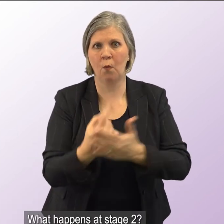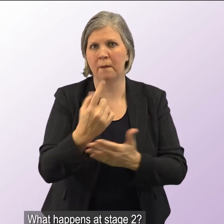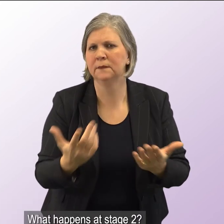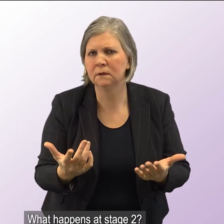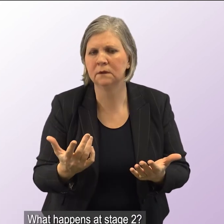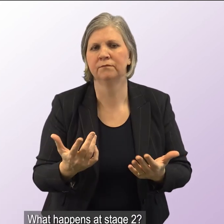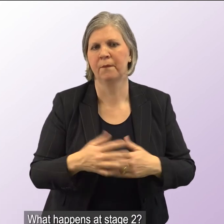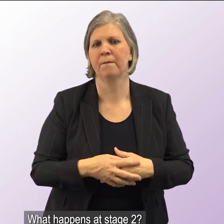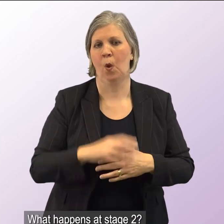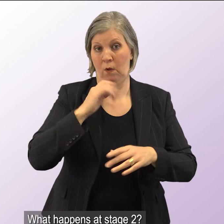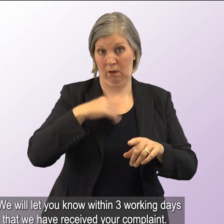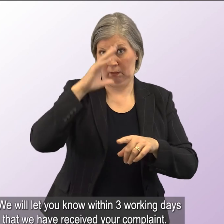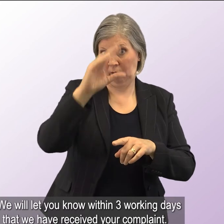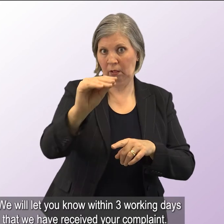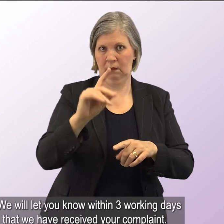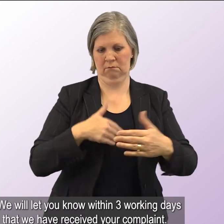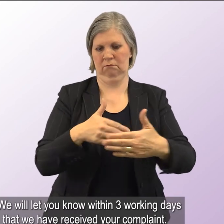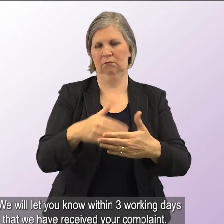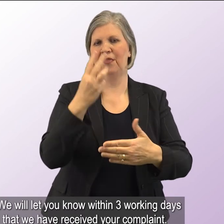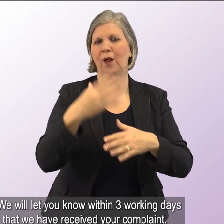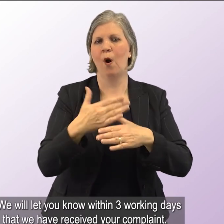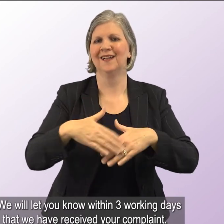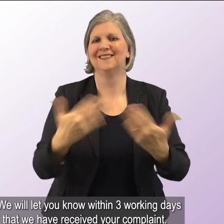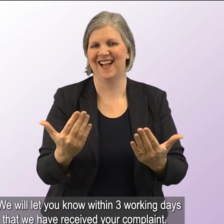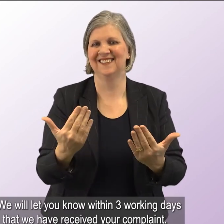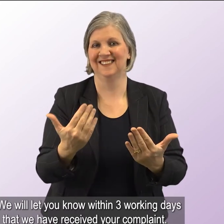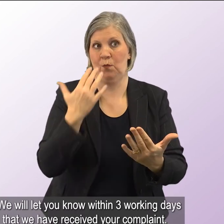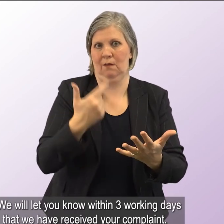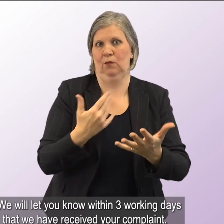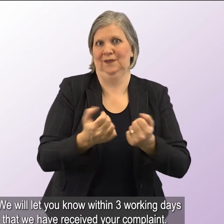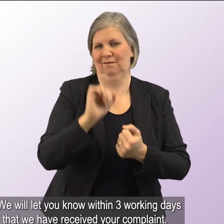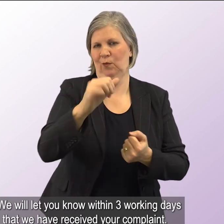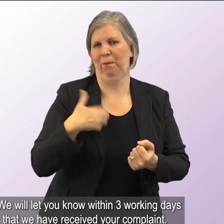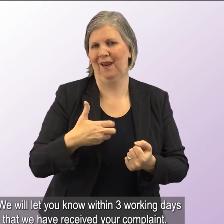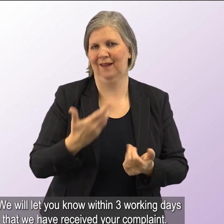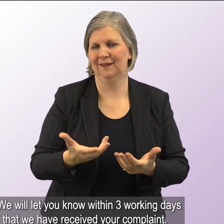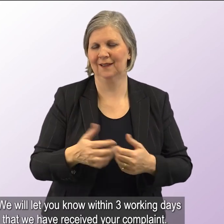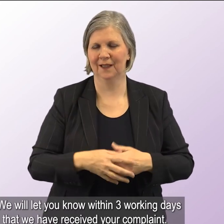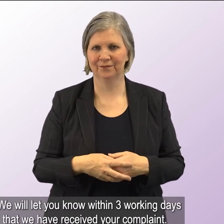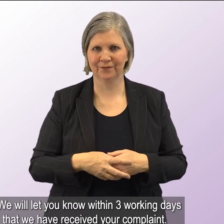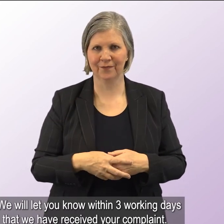What happens at Stage 2? We will let you know within 3 working days that we have received your complaint.